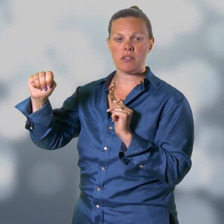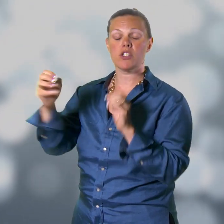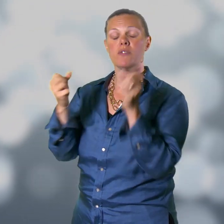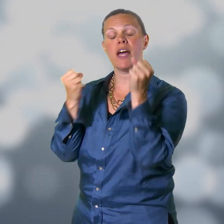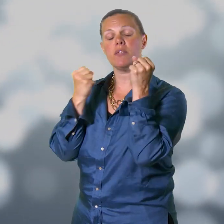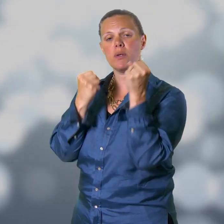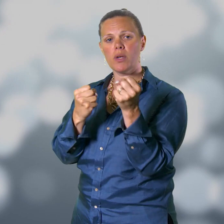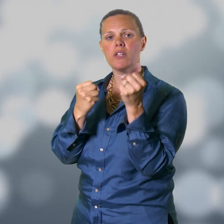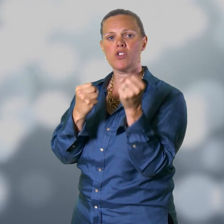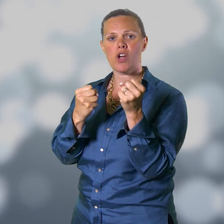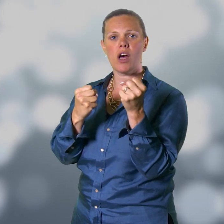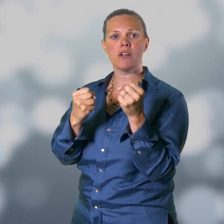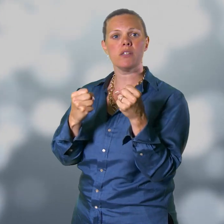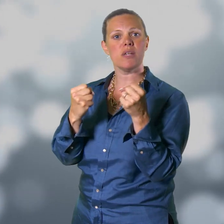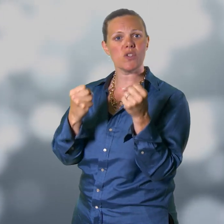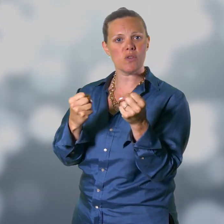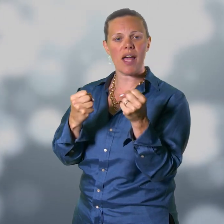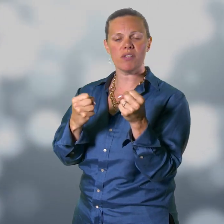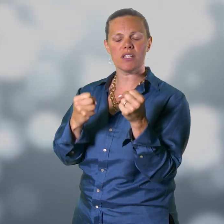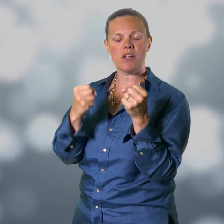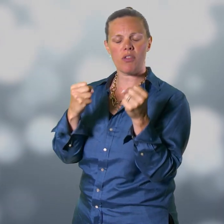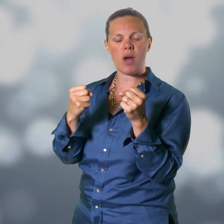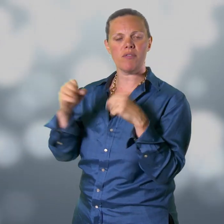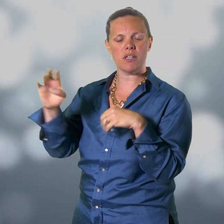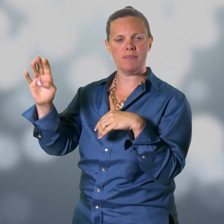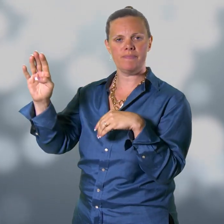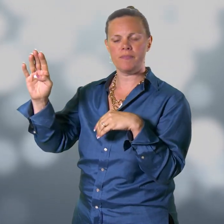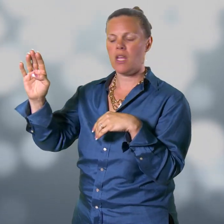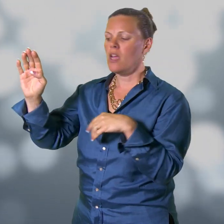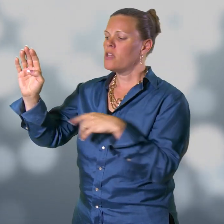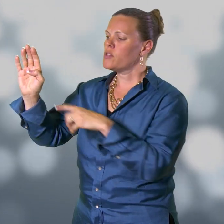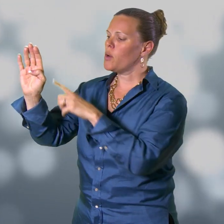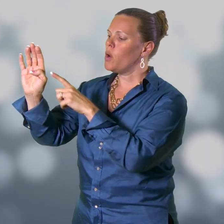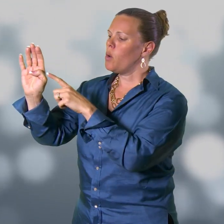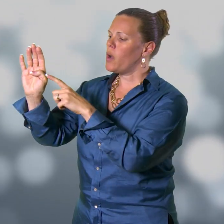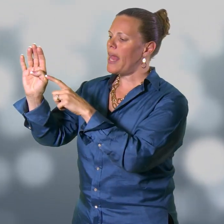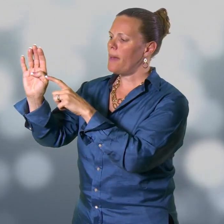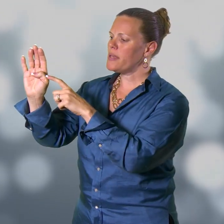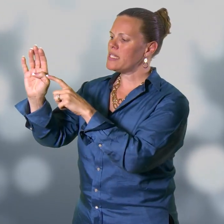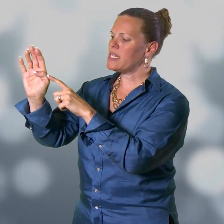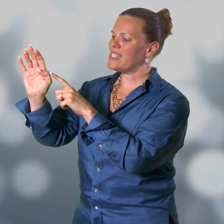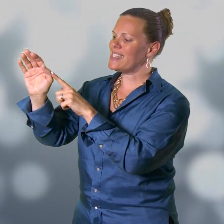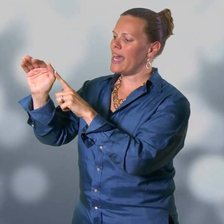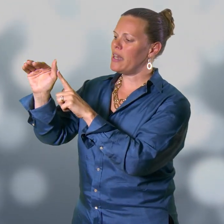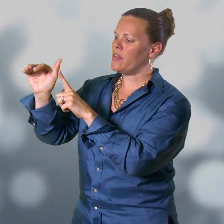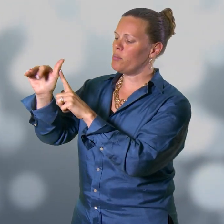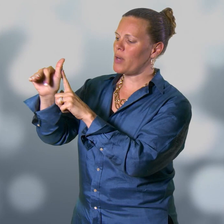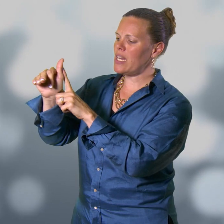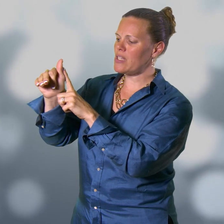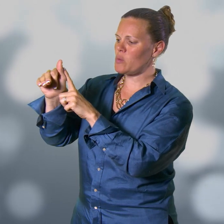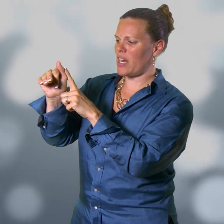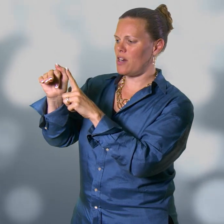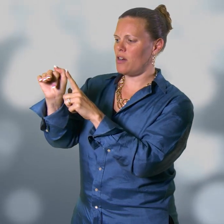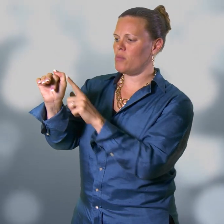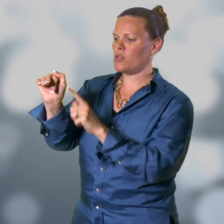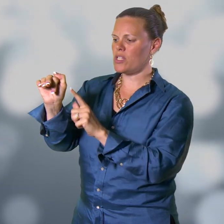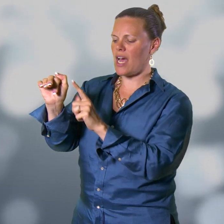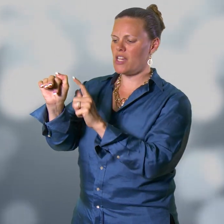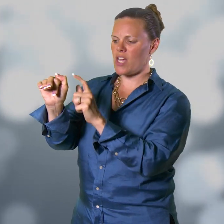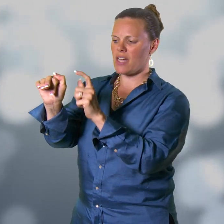because you've had to be really strong to be a survivor, a thriver. So what happens is that the brain gets what I call emotionally hijacked.